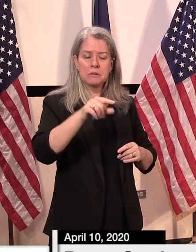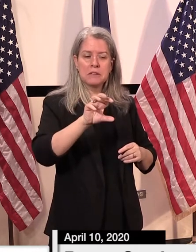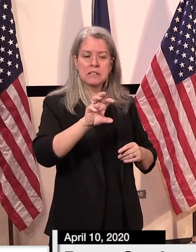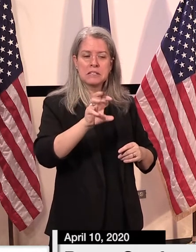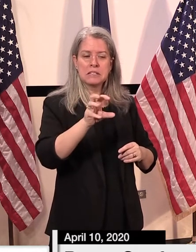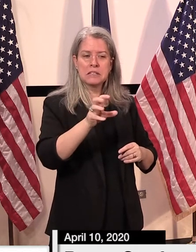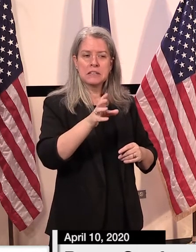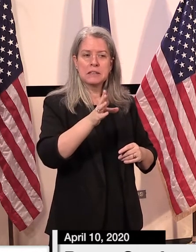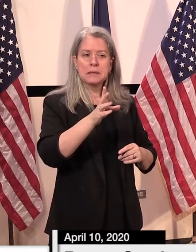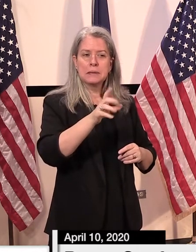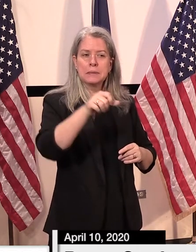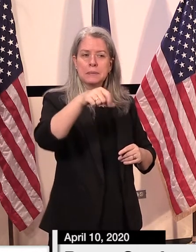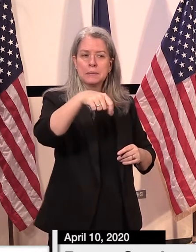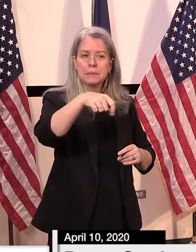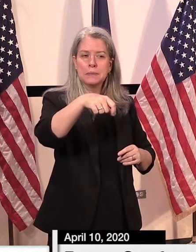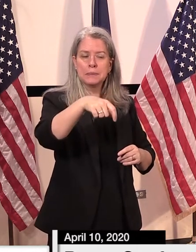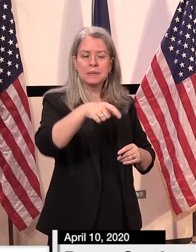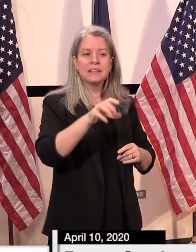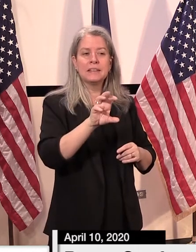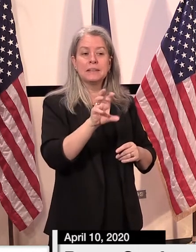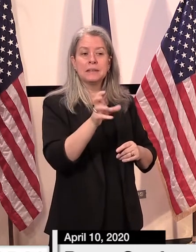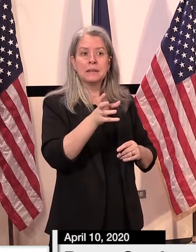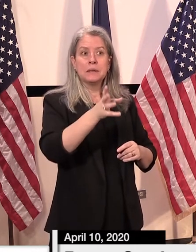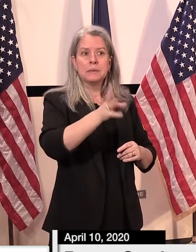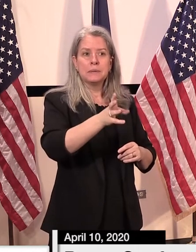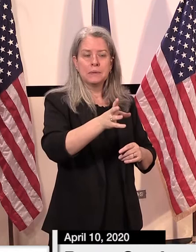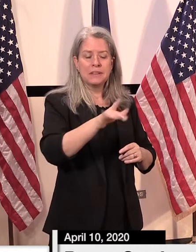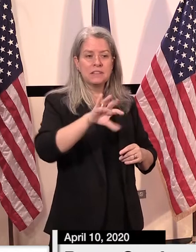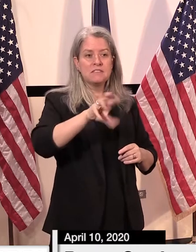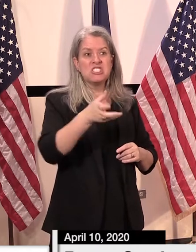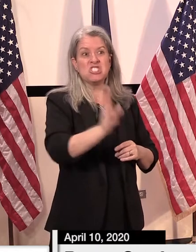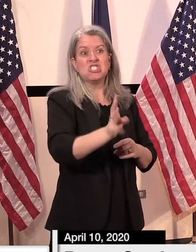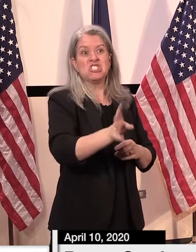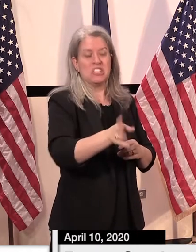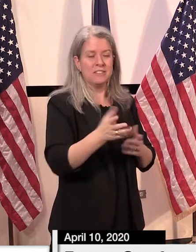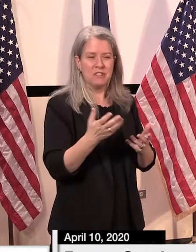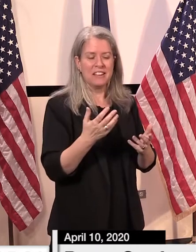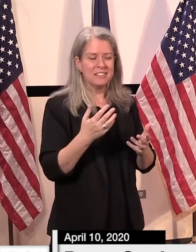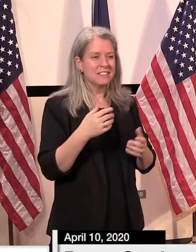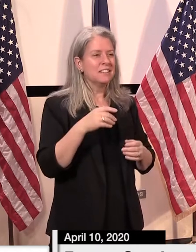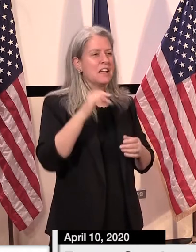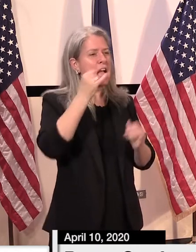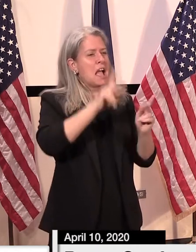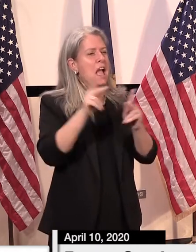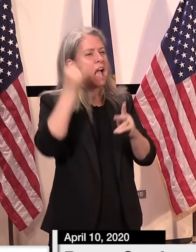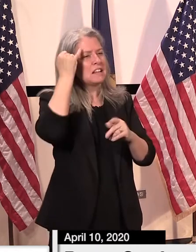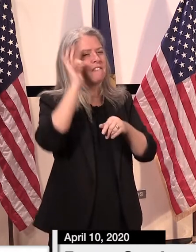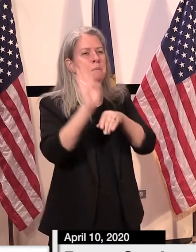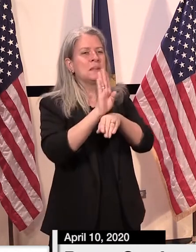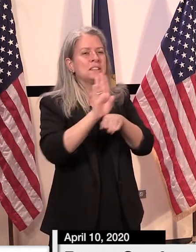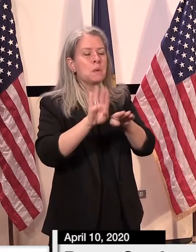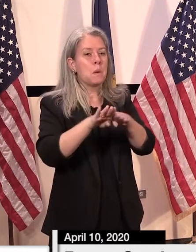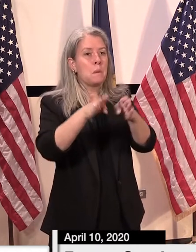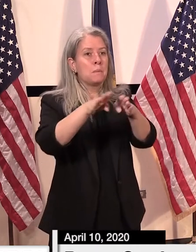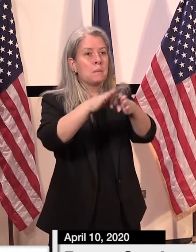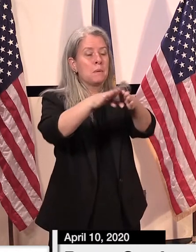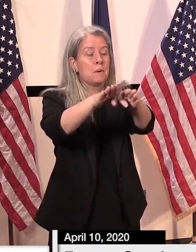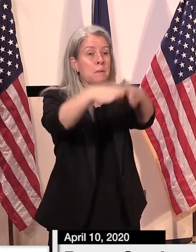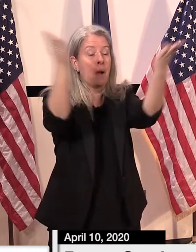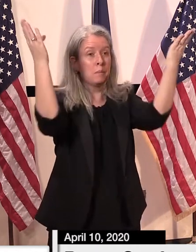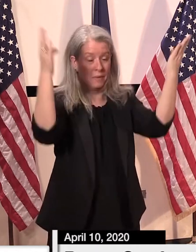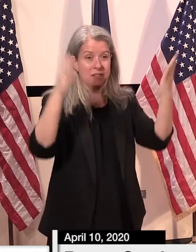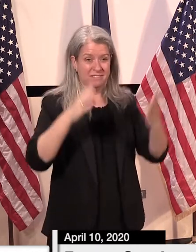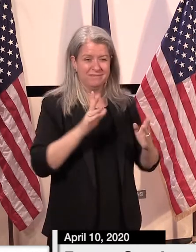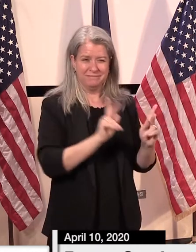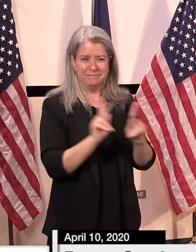for hotel owners and, and inns, at least to move things a little bit in